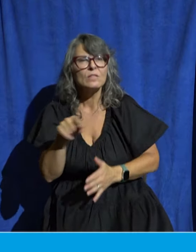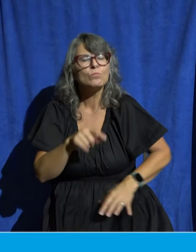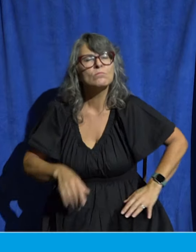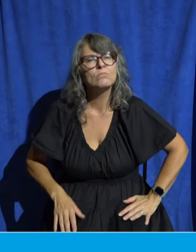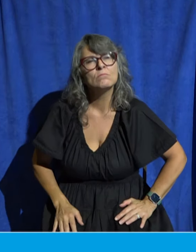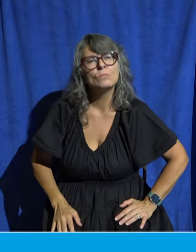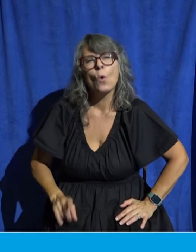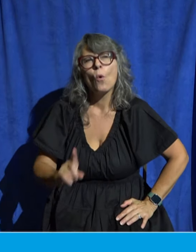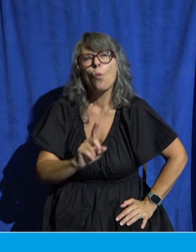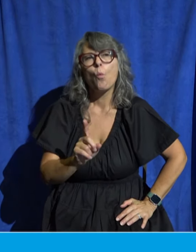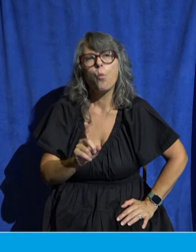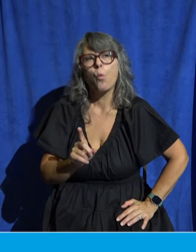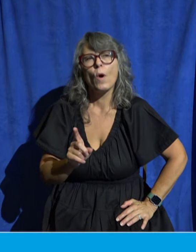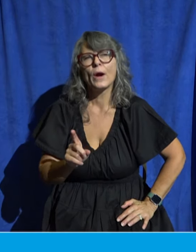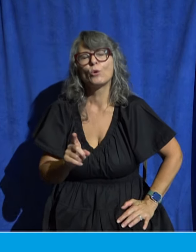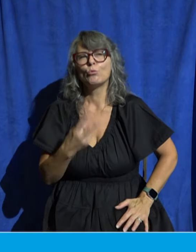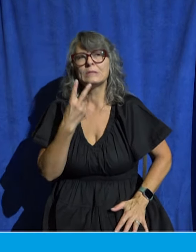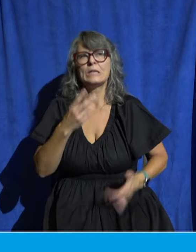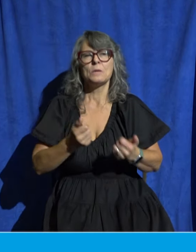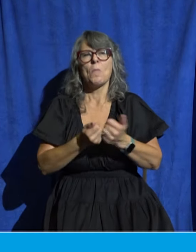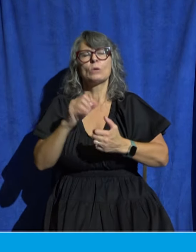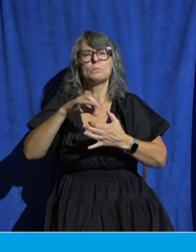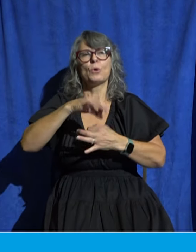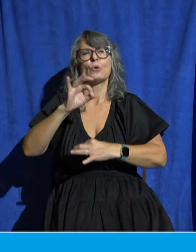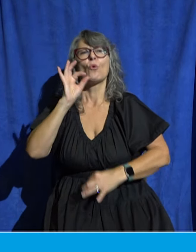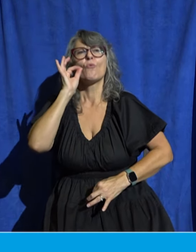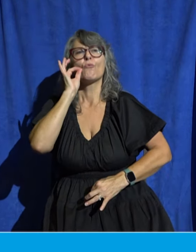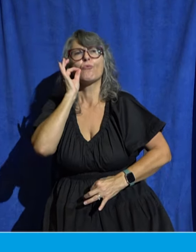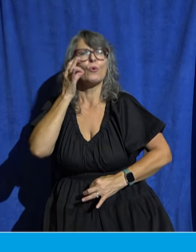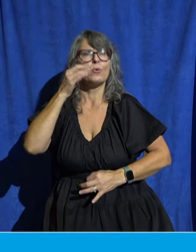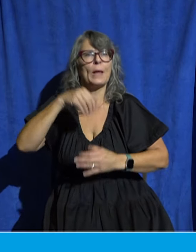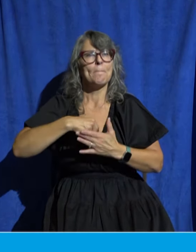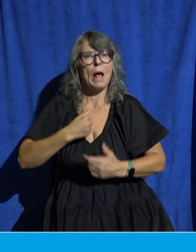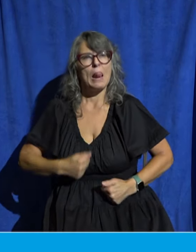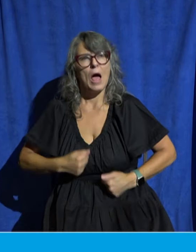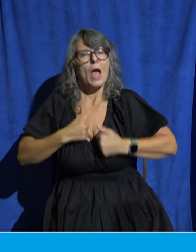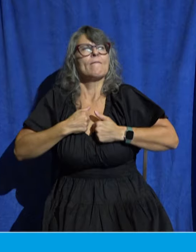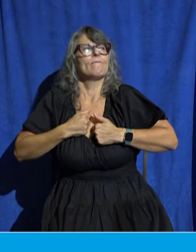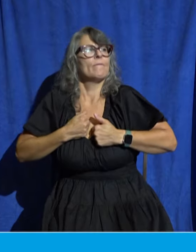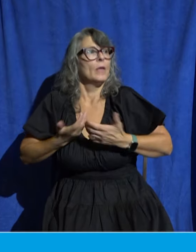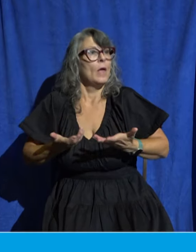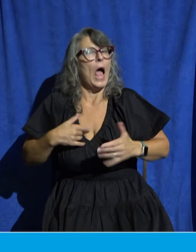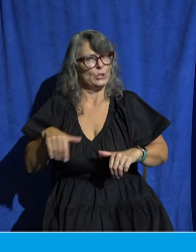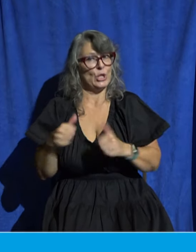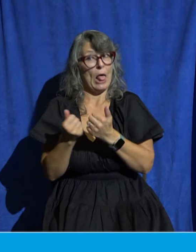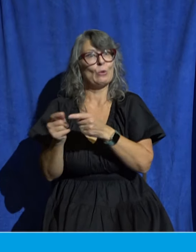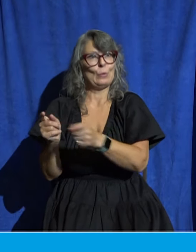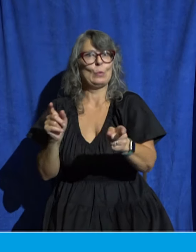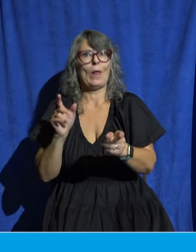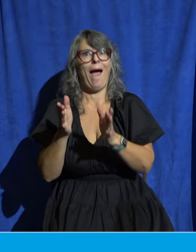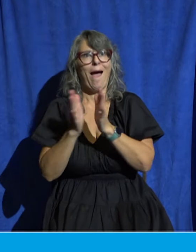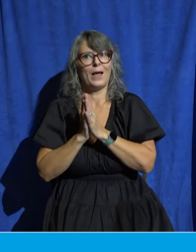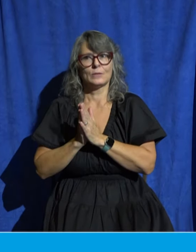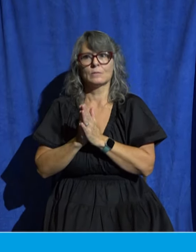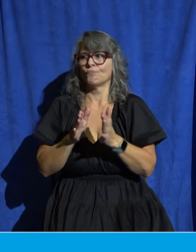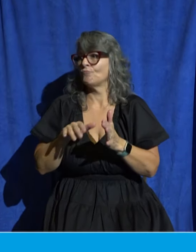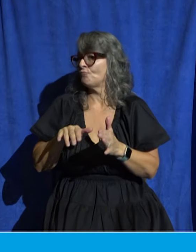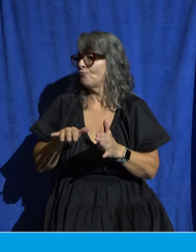most spiritual fruit in my life I challenge you to do that sometime this week ask a few people where do you see the most spiritual fruit